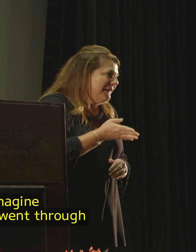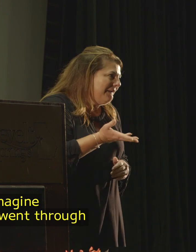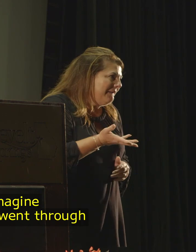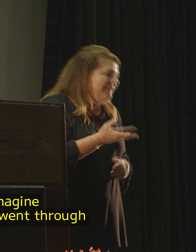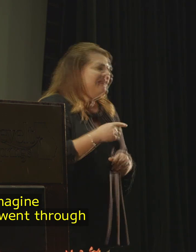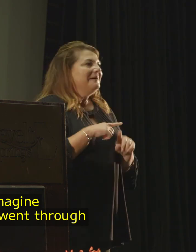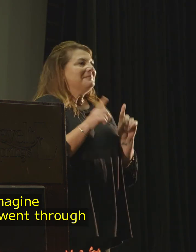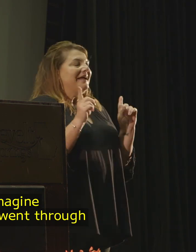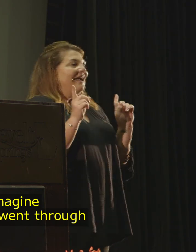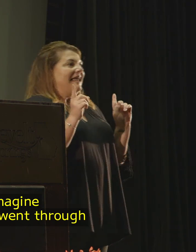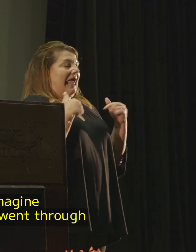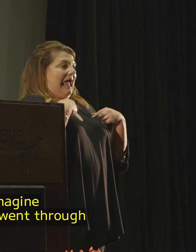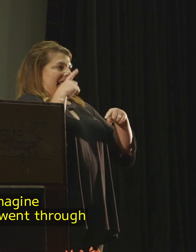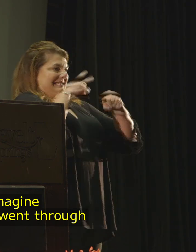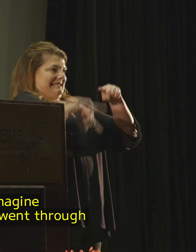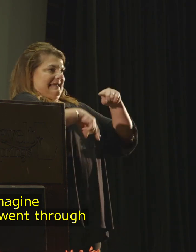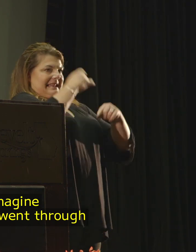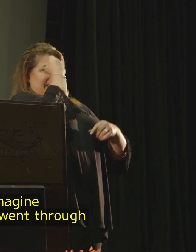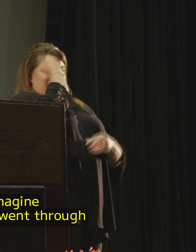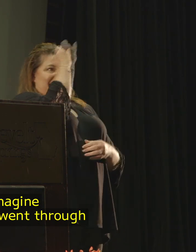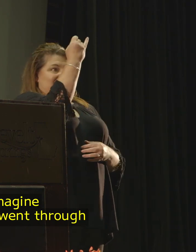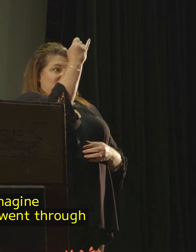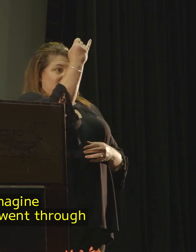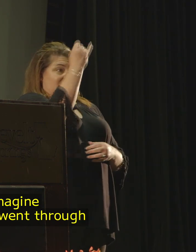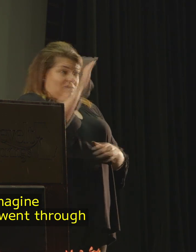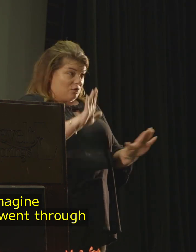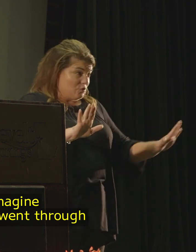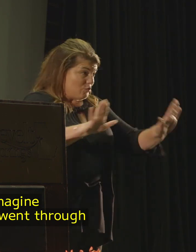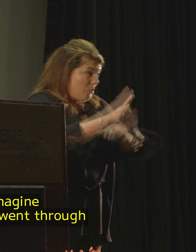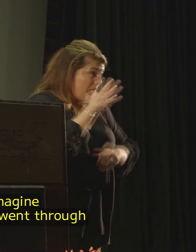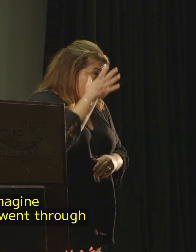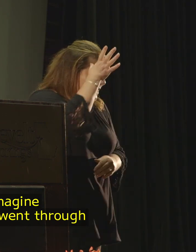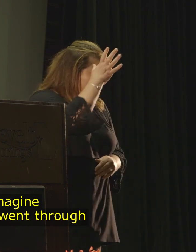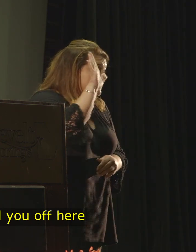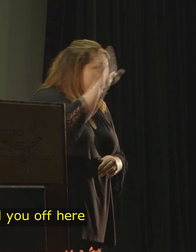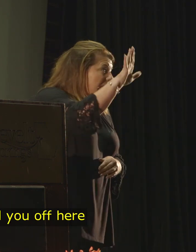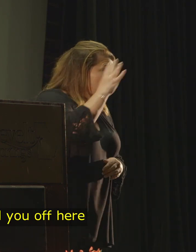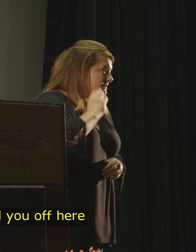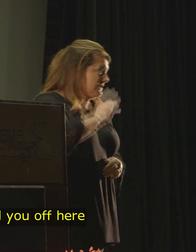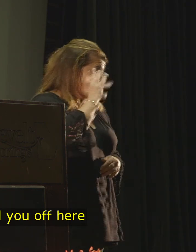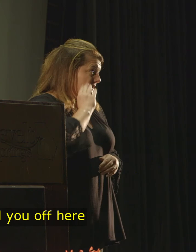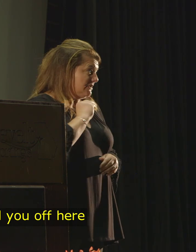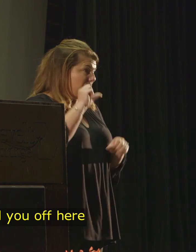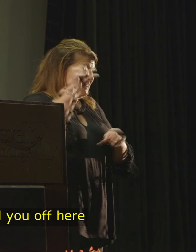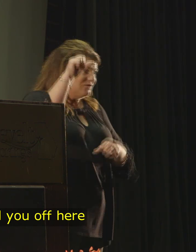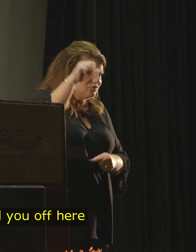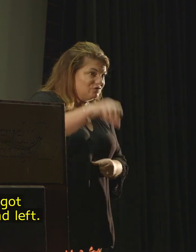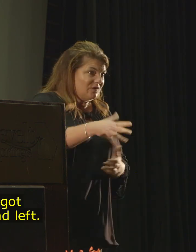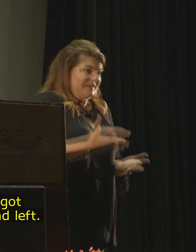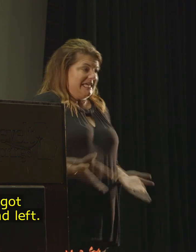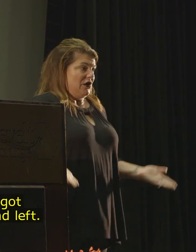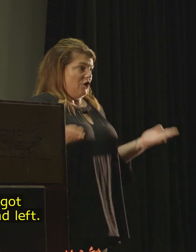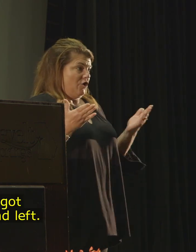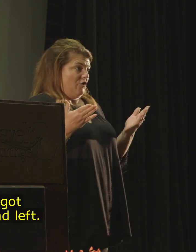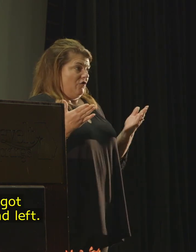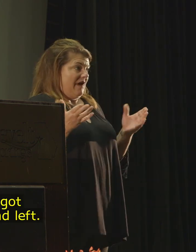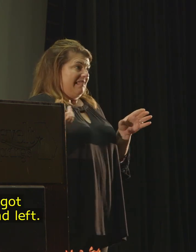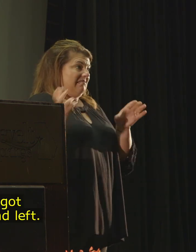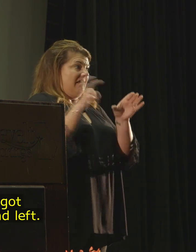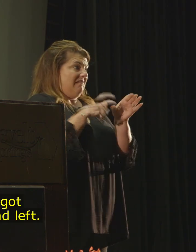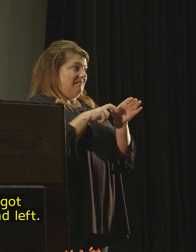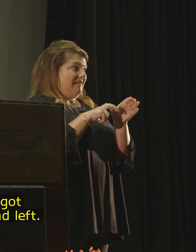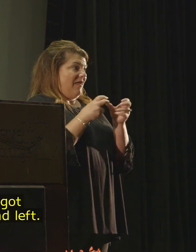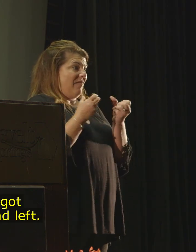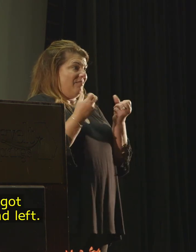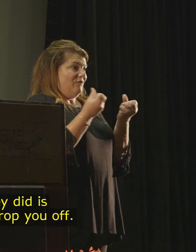So, I can't imagine what your parents went through when they dropped you off here, but then got in the car and left.